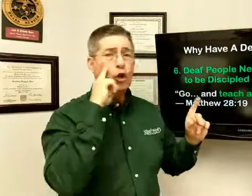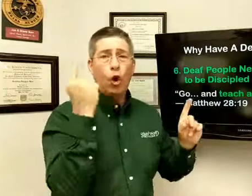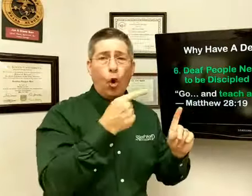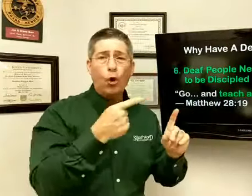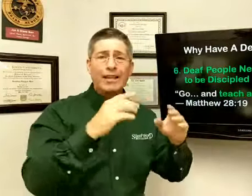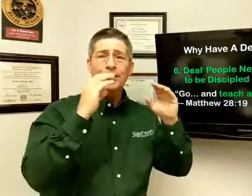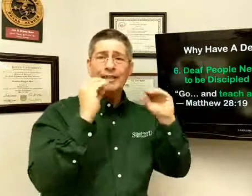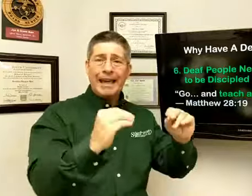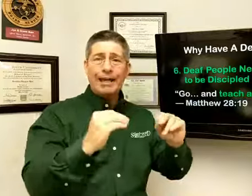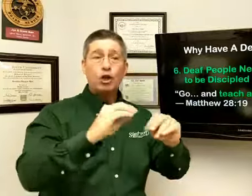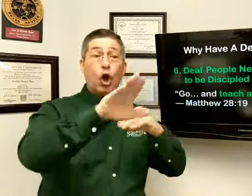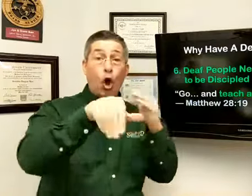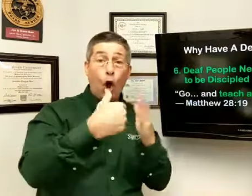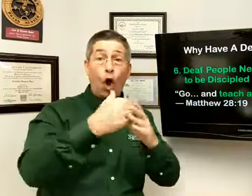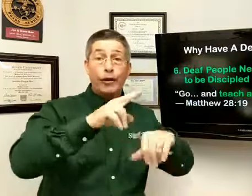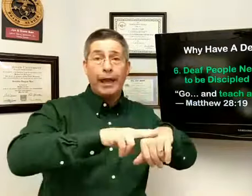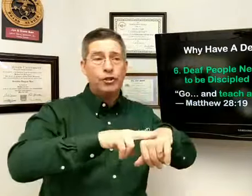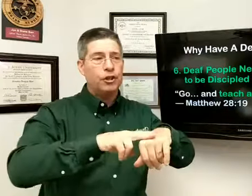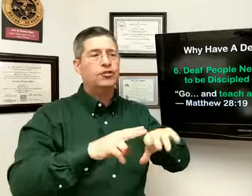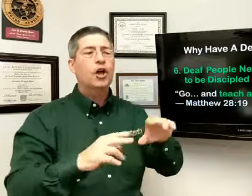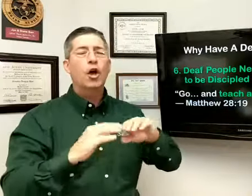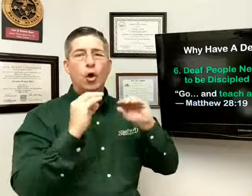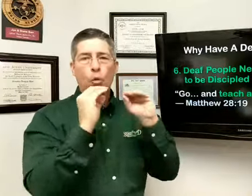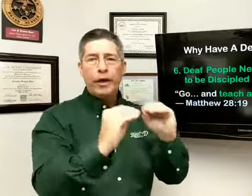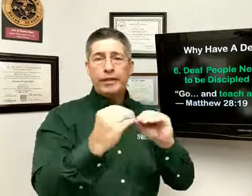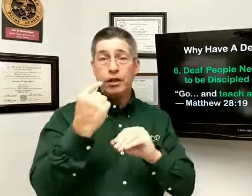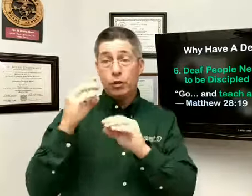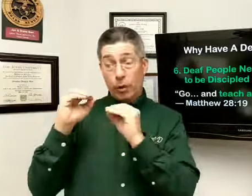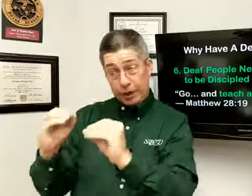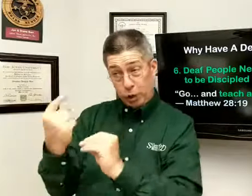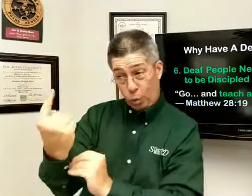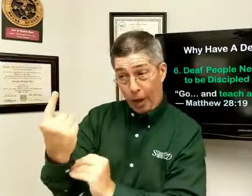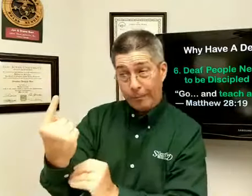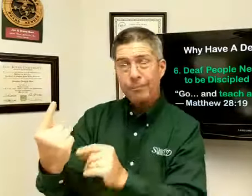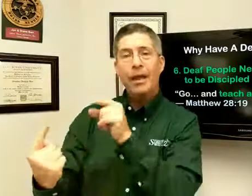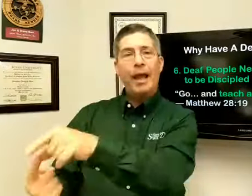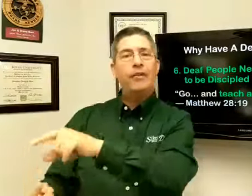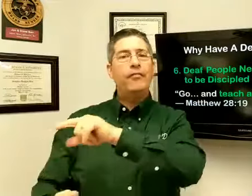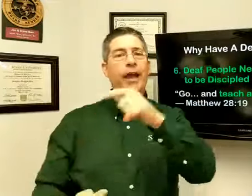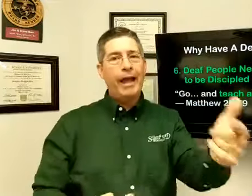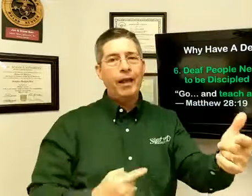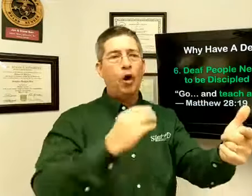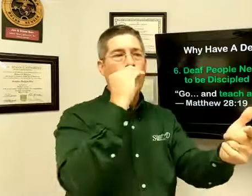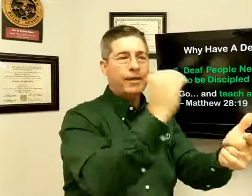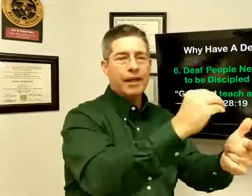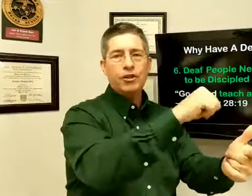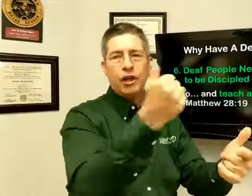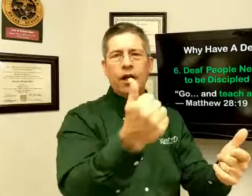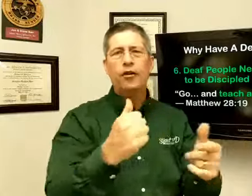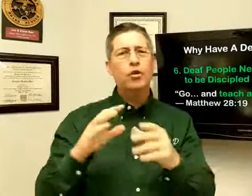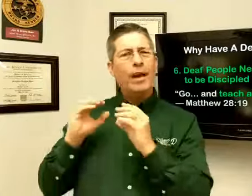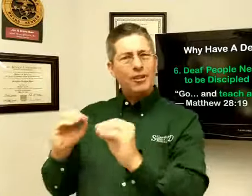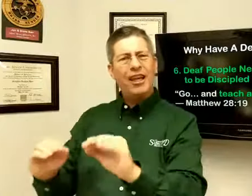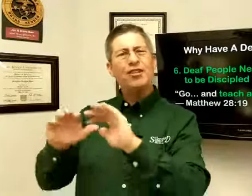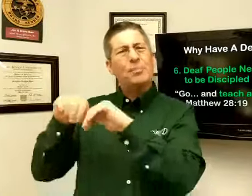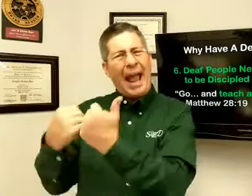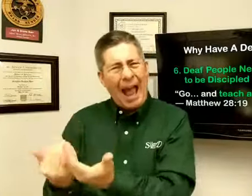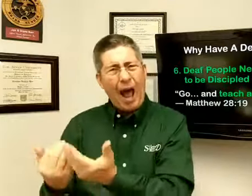goal is to teach all nations. We teach one, and then they go and teach another. So we have to teach them how